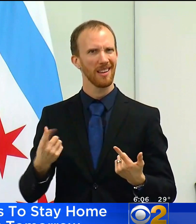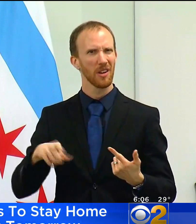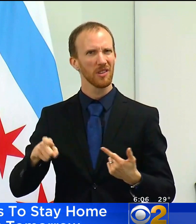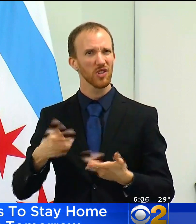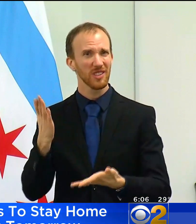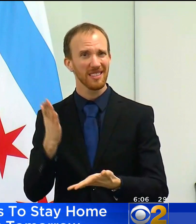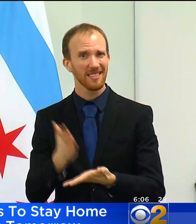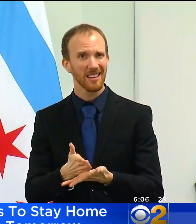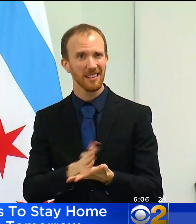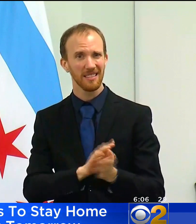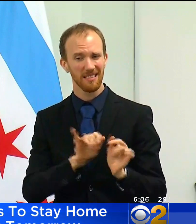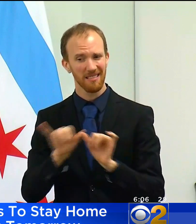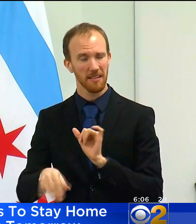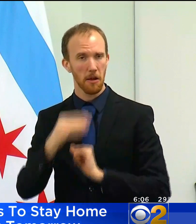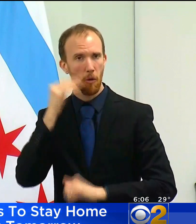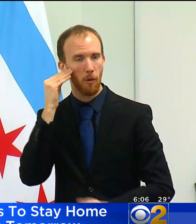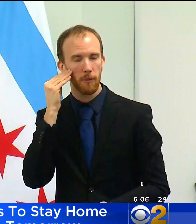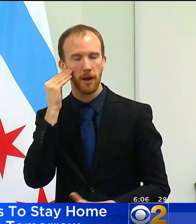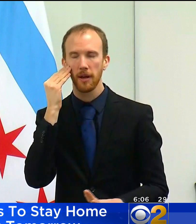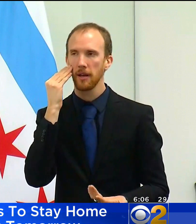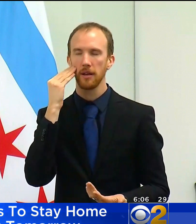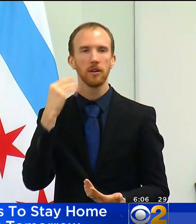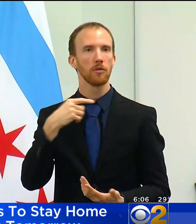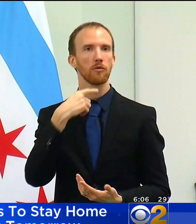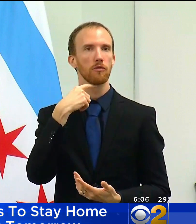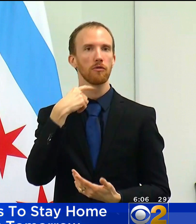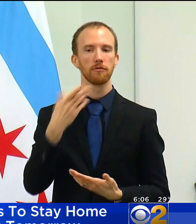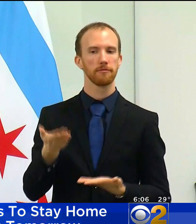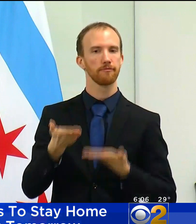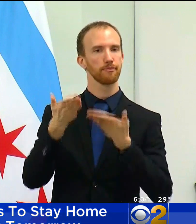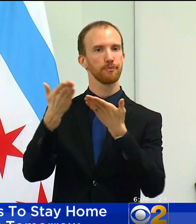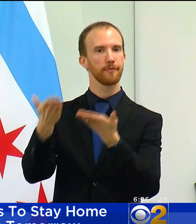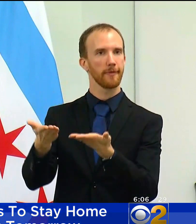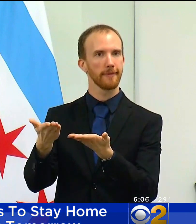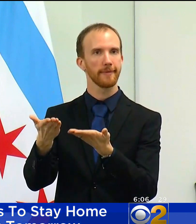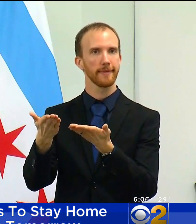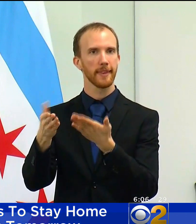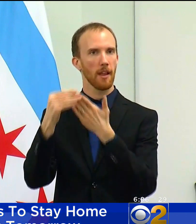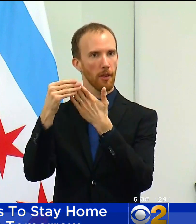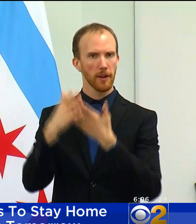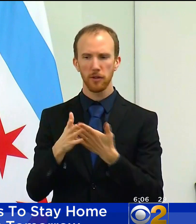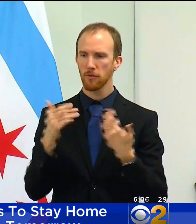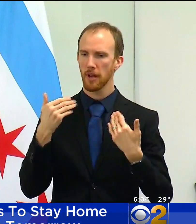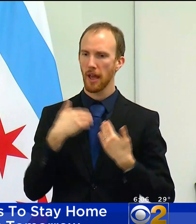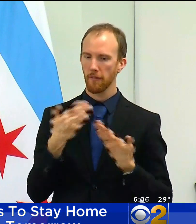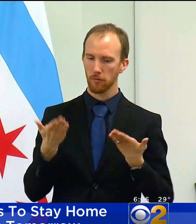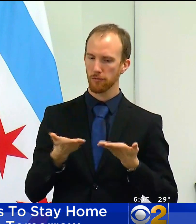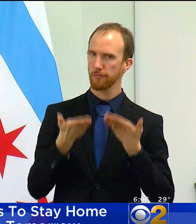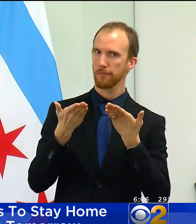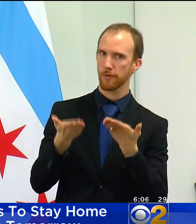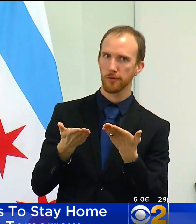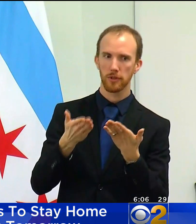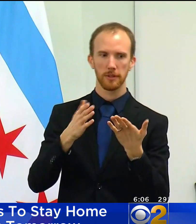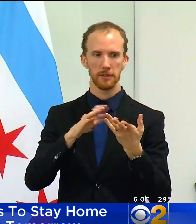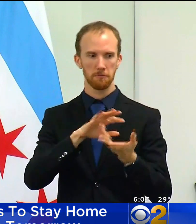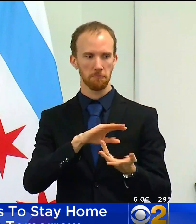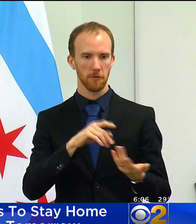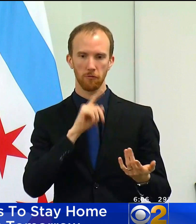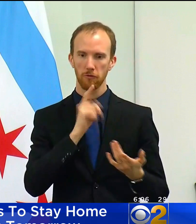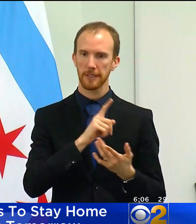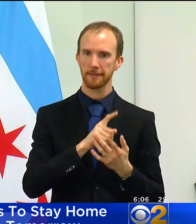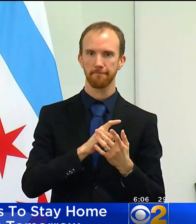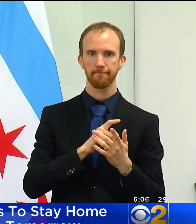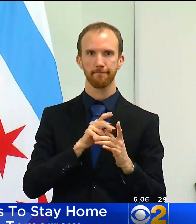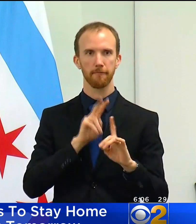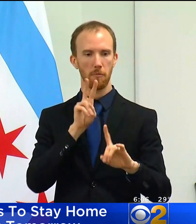Earlier today, we provided union leadership with a comprehensive proposal which addresses most of the concerns that they have been talking about.